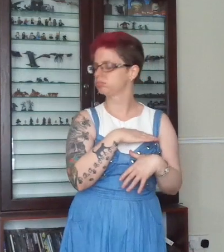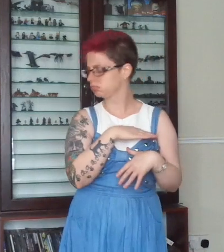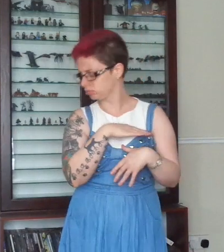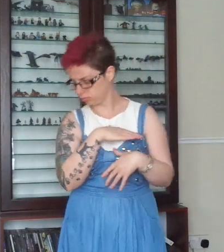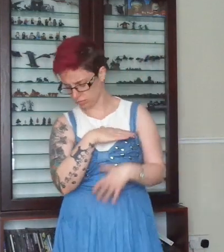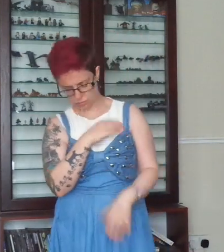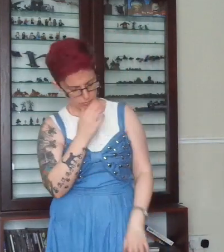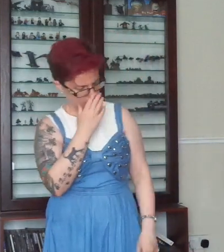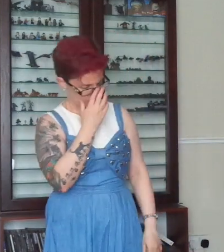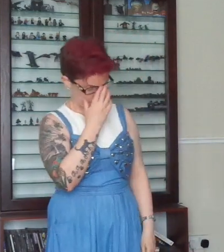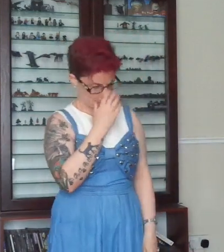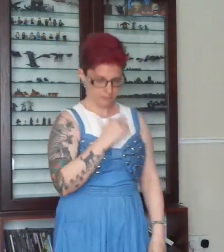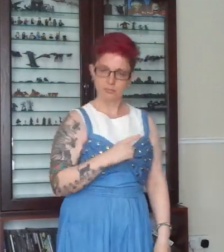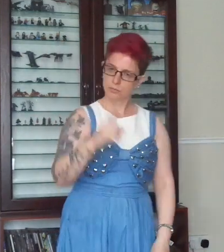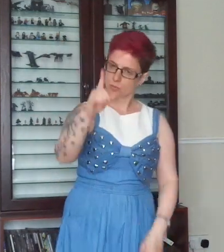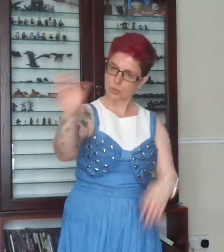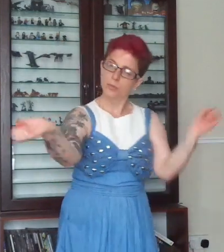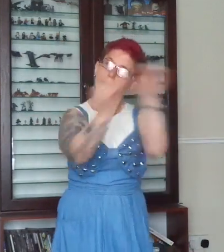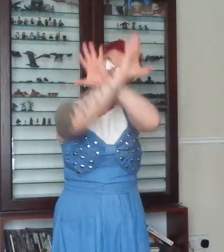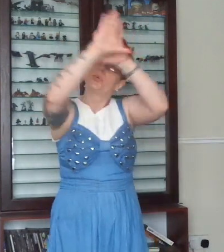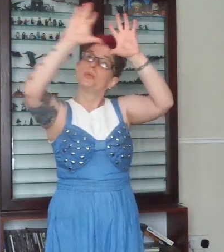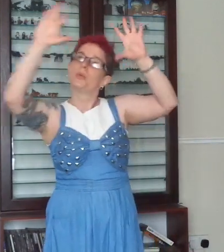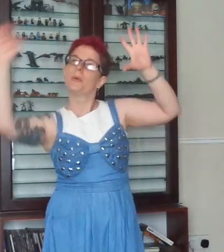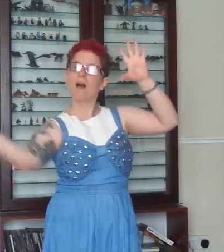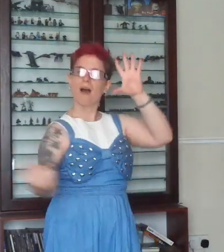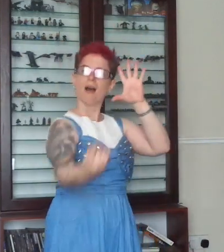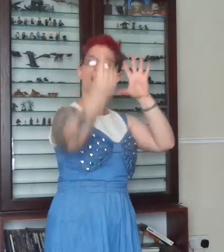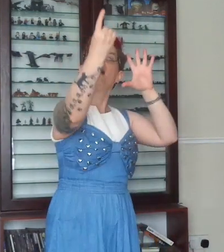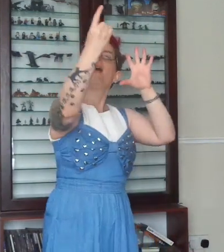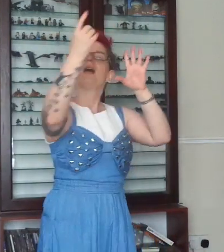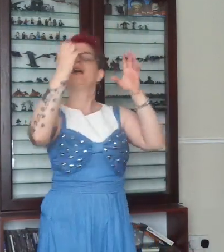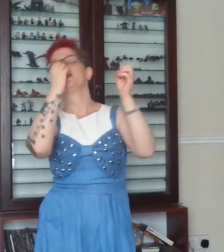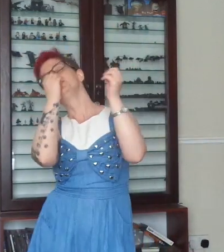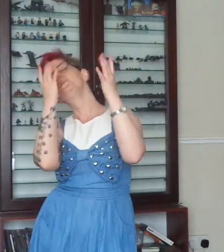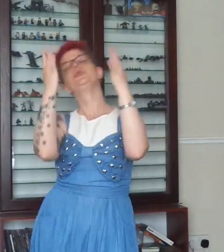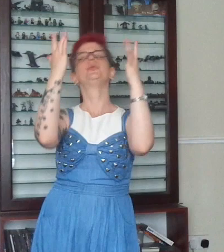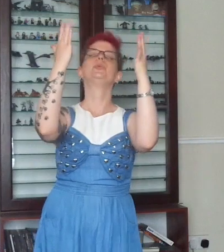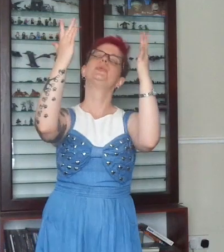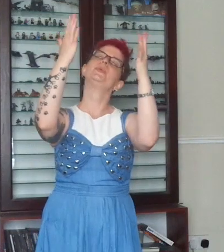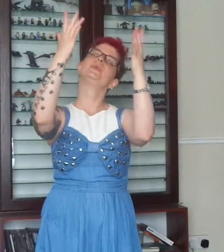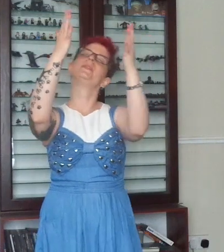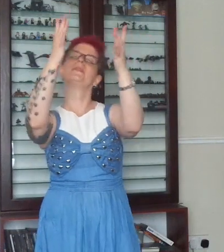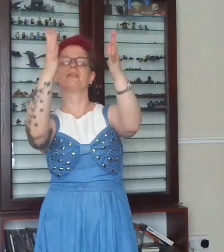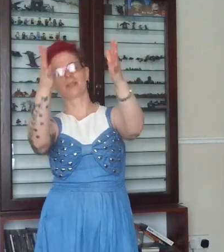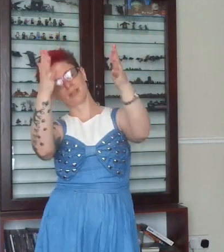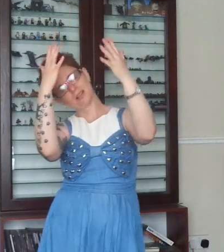But if only you could see yourself in my eyes, you'd see you shine, you shine